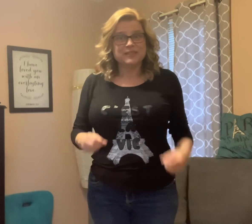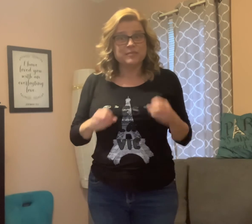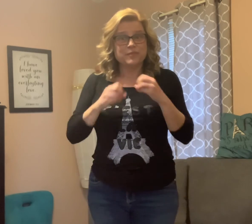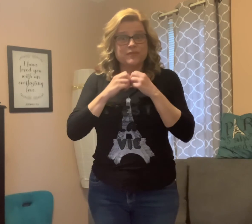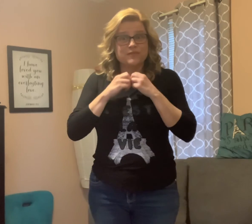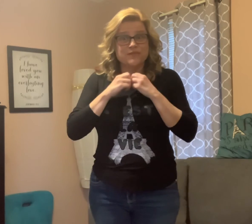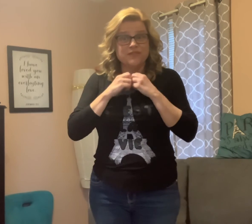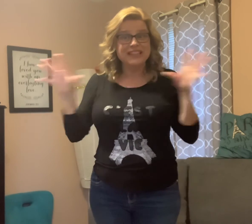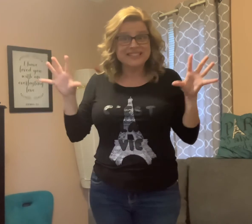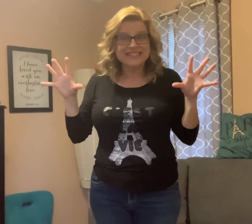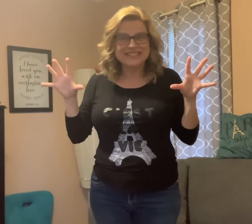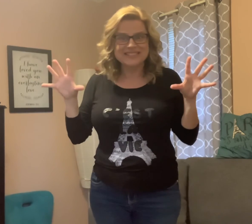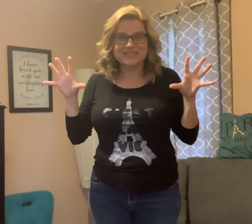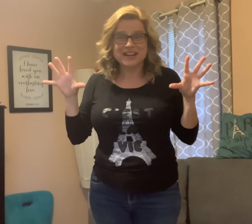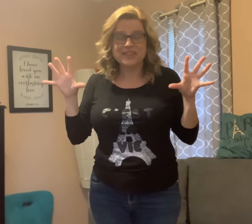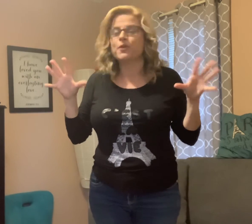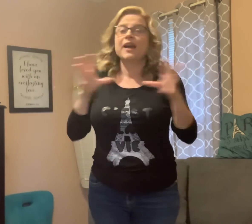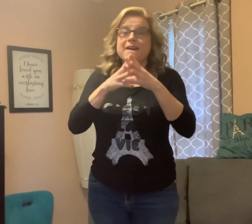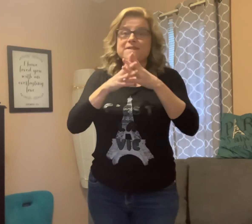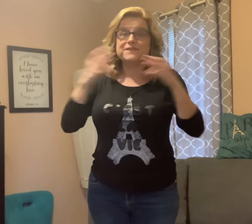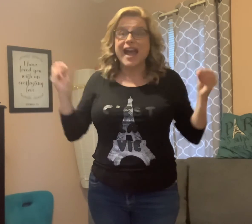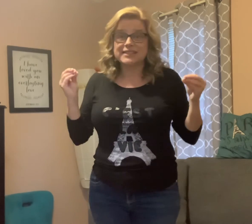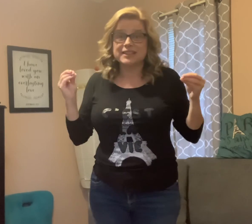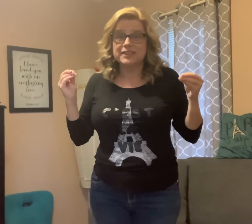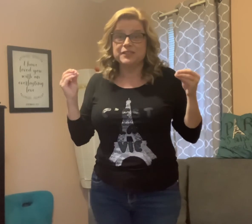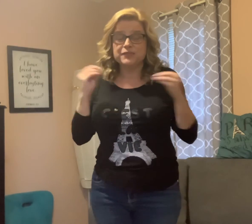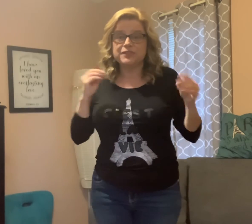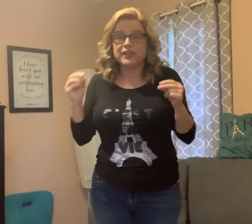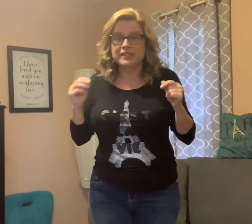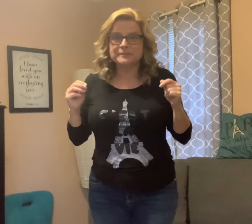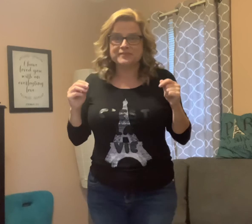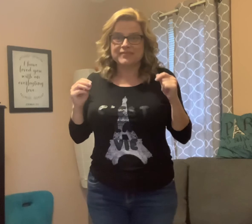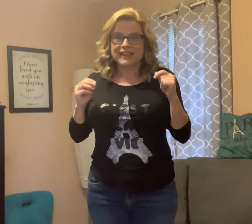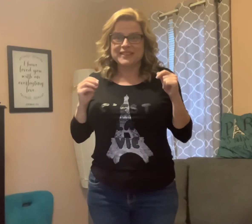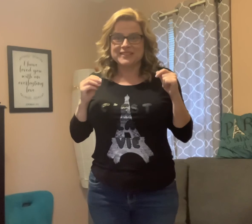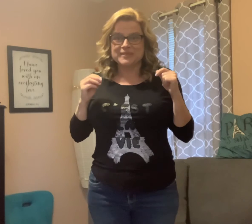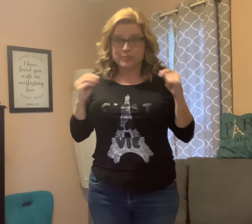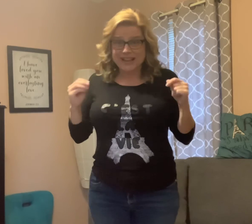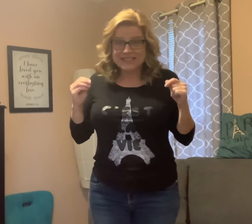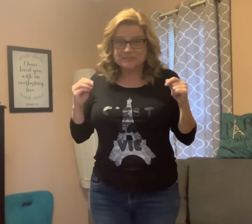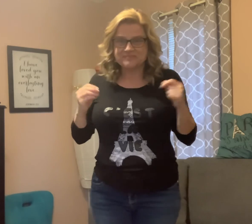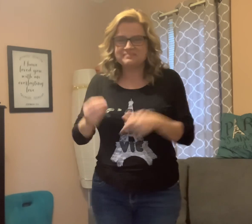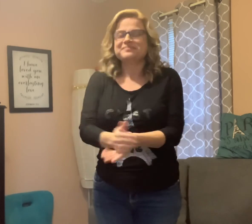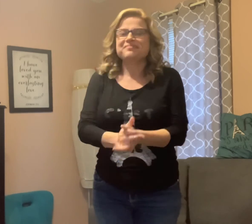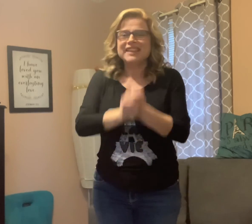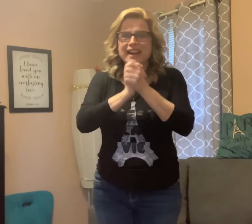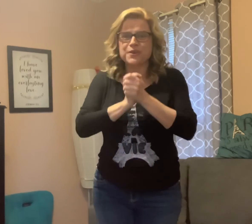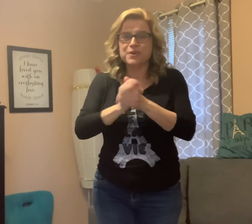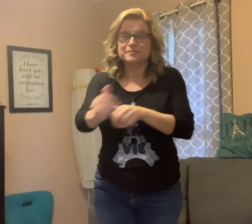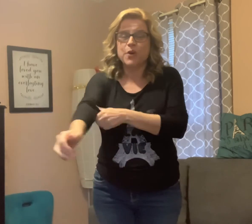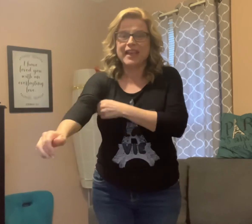Prête, vite, ready for fast, vite, vite, vite, prête, d'accord, okay,